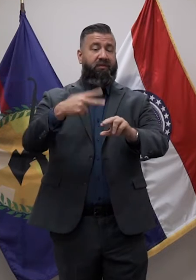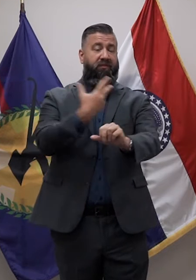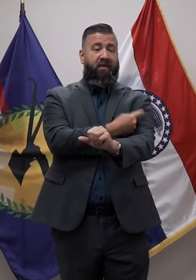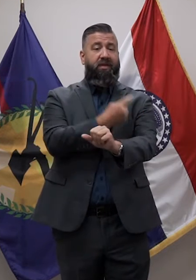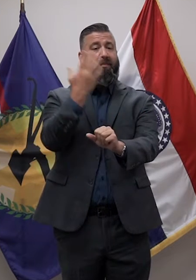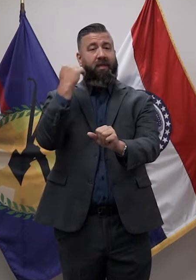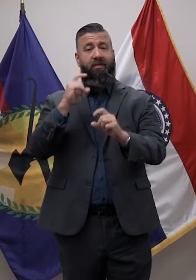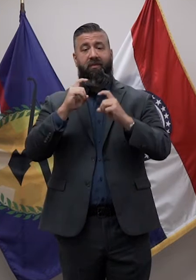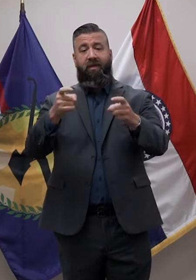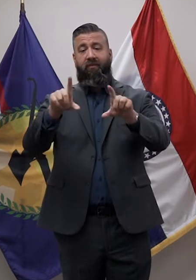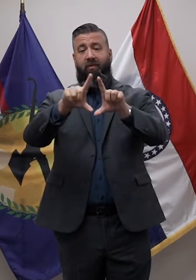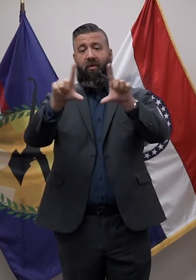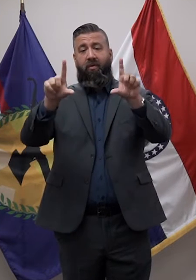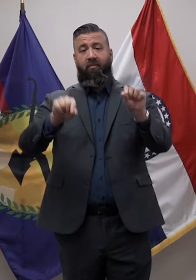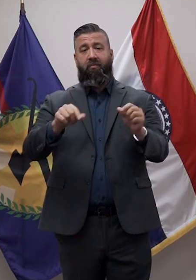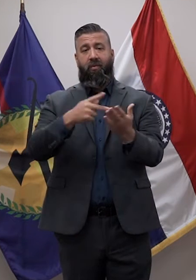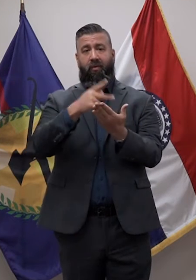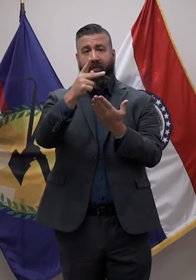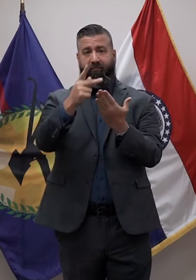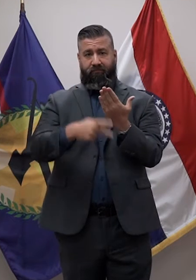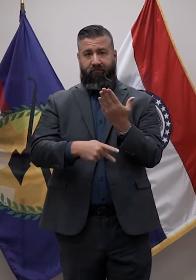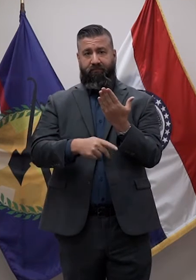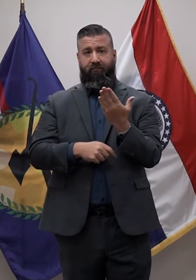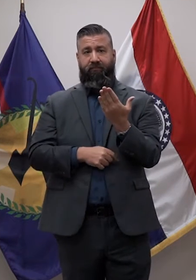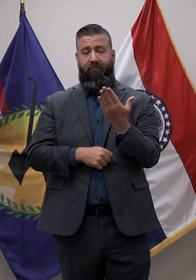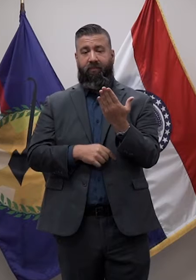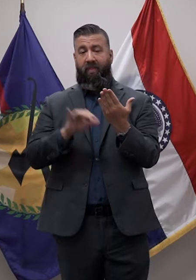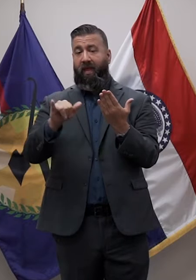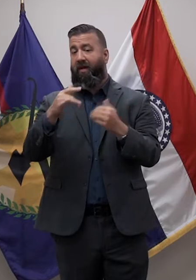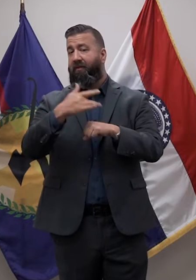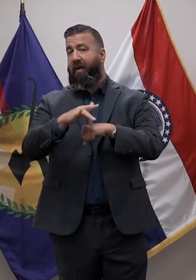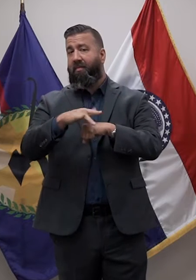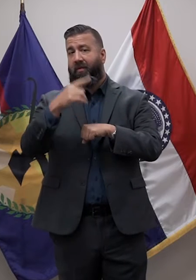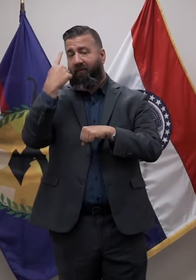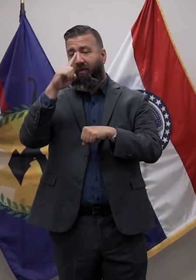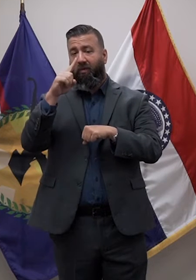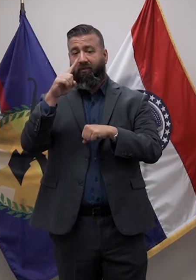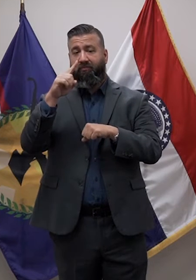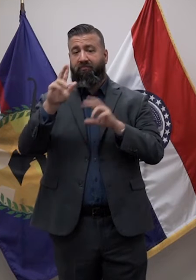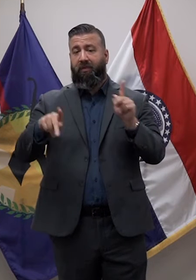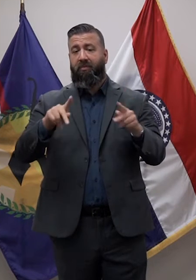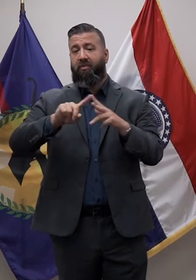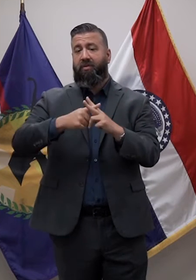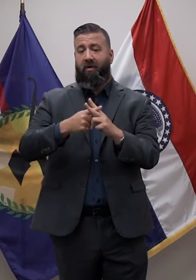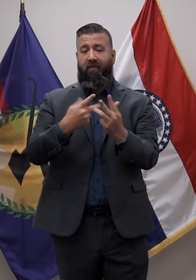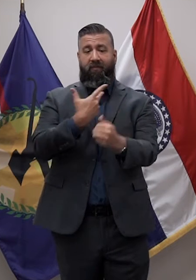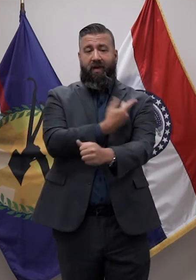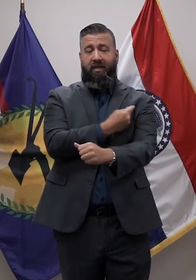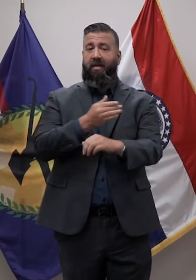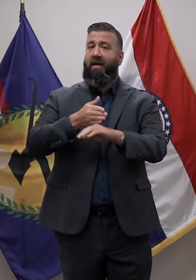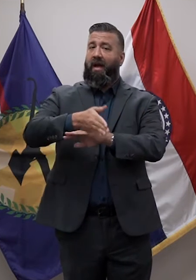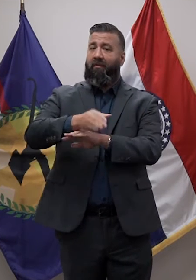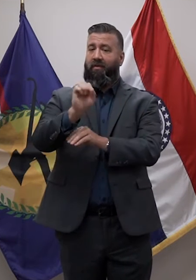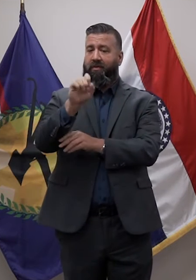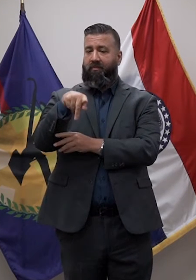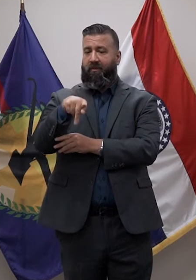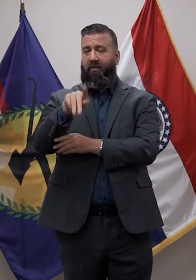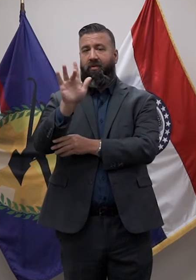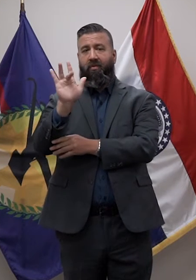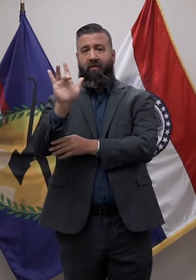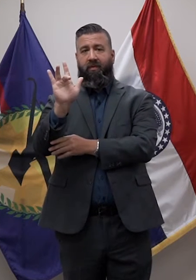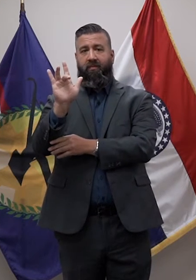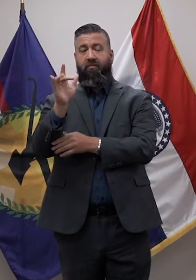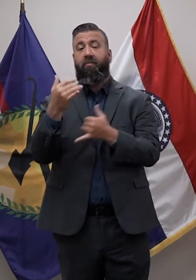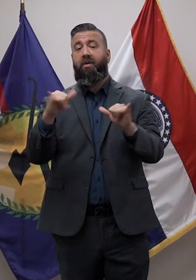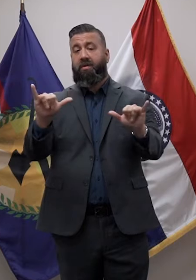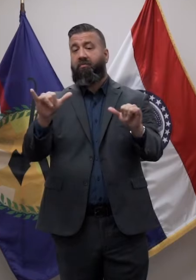which is only open to individuals who initiated vaccination on or after September 25th. We are still taking